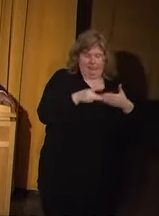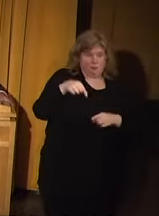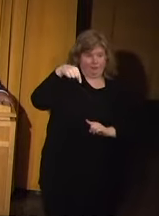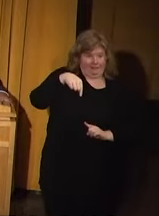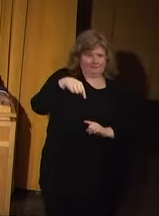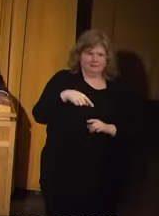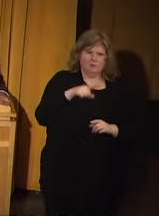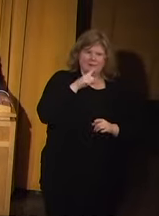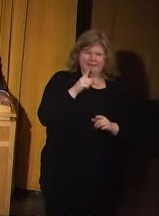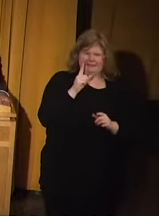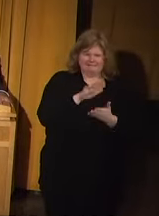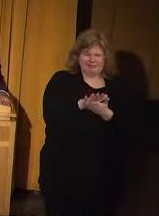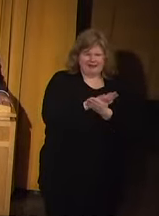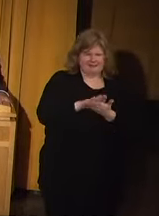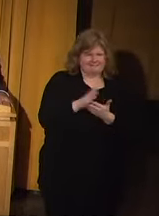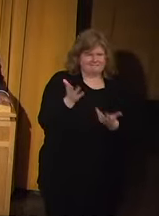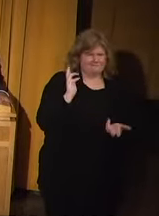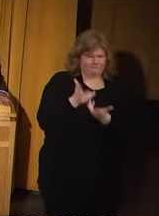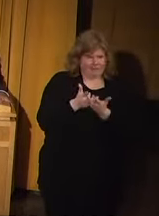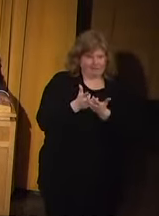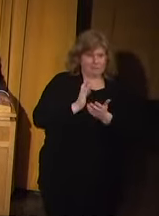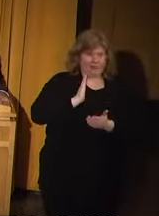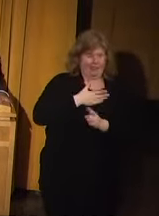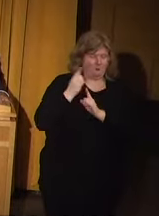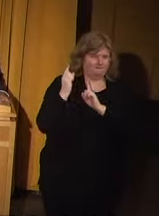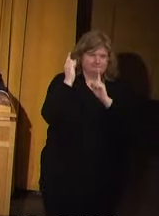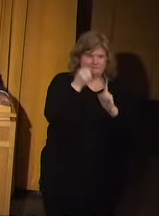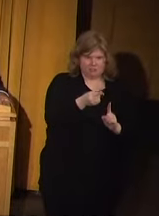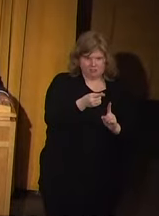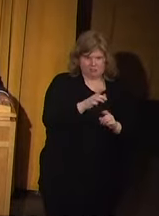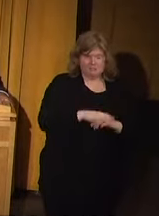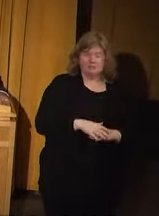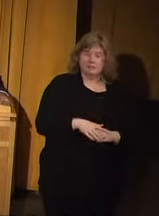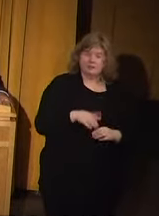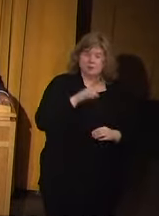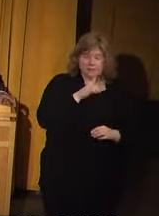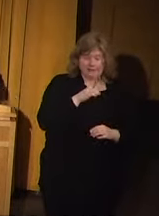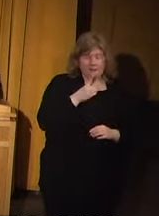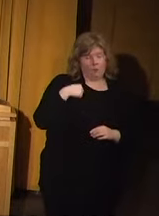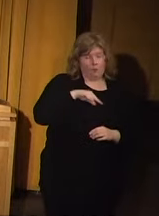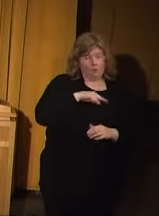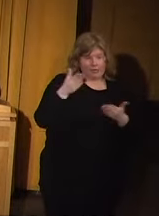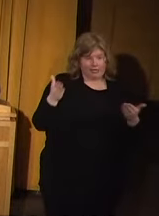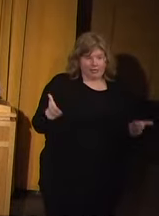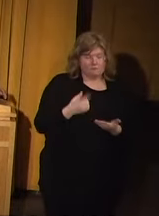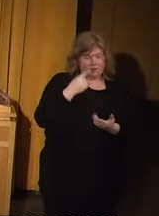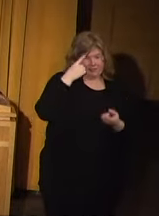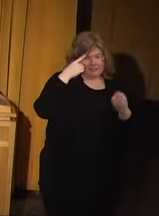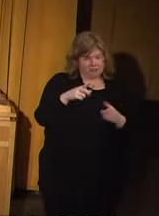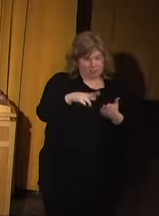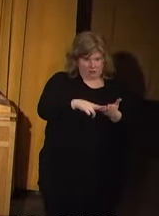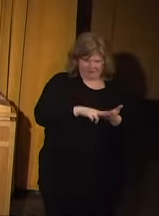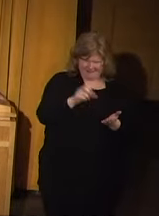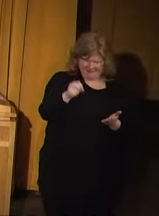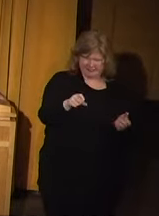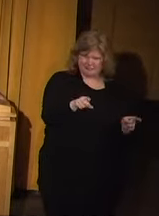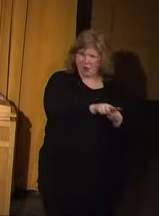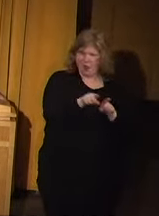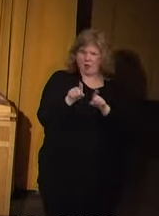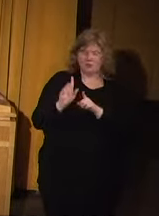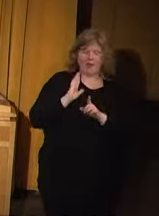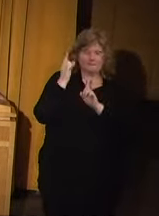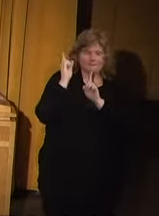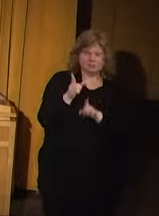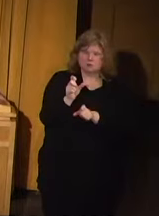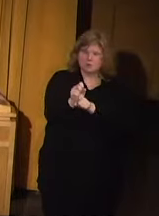nicely fits with exactly our mission. In I would say we're not really here for a consent decree. We're here because our mission is to work with